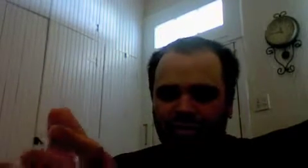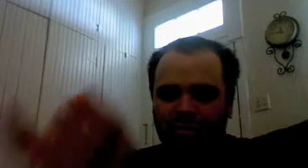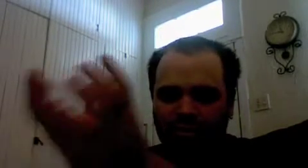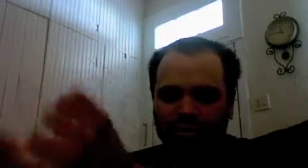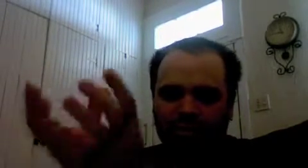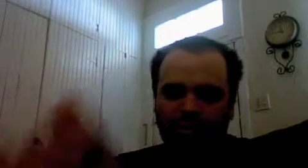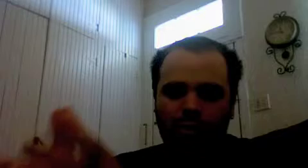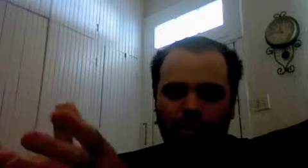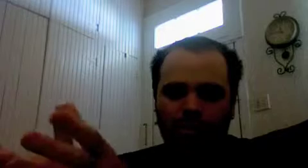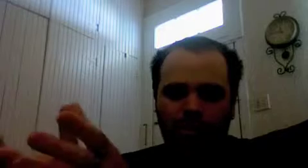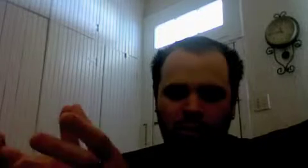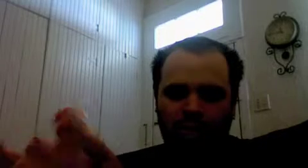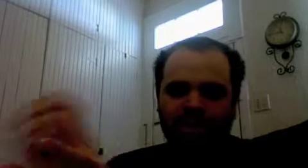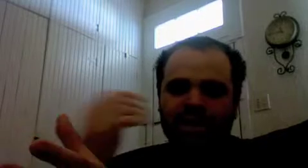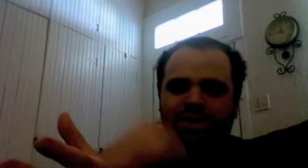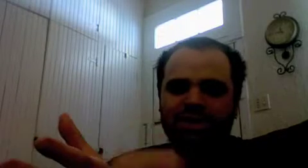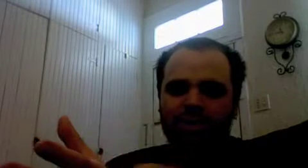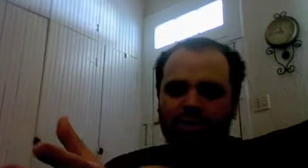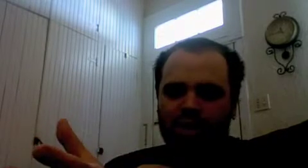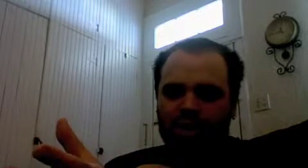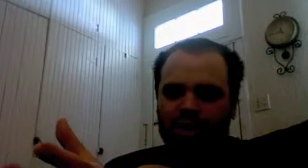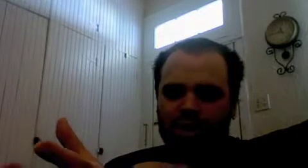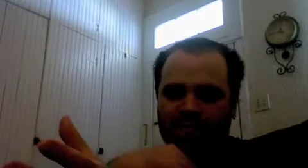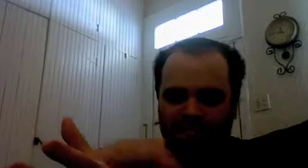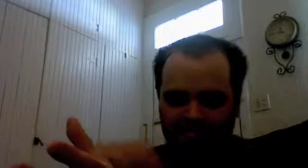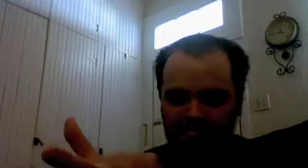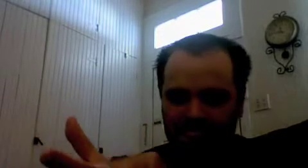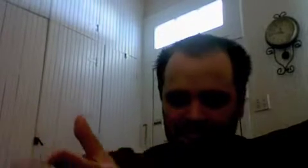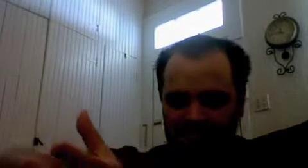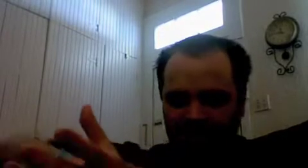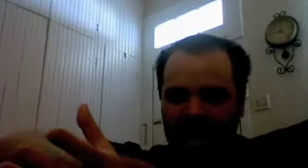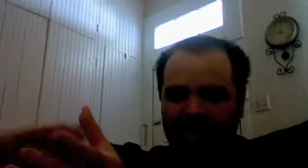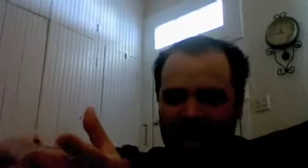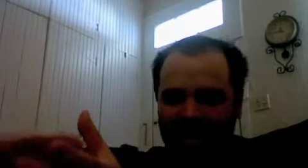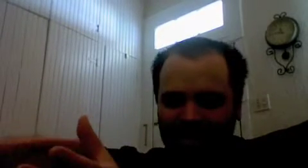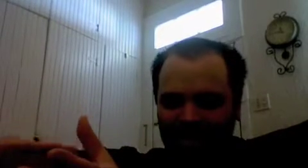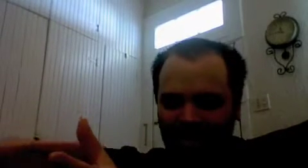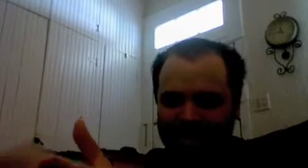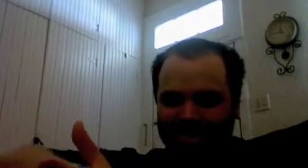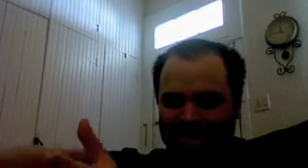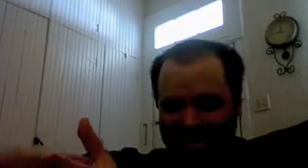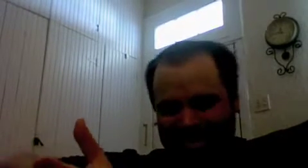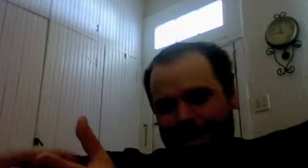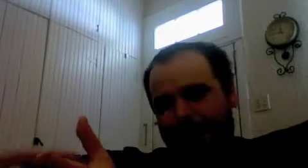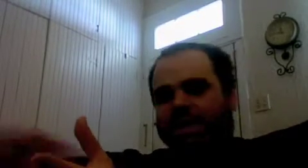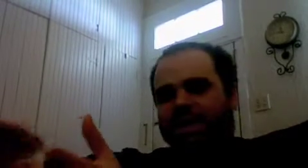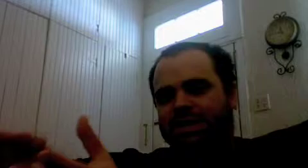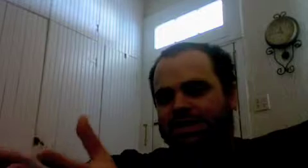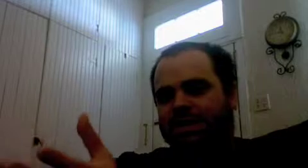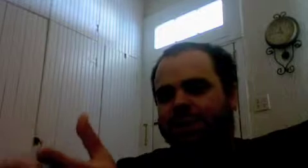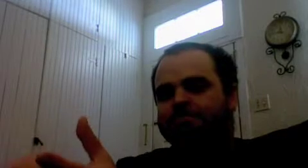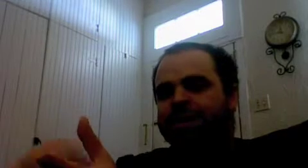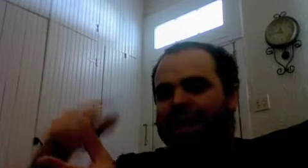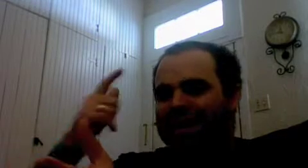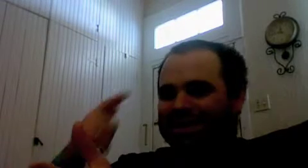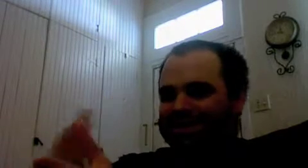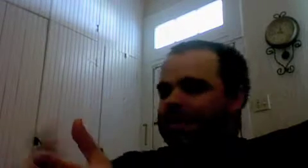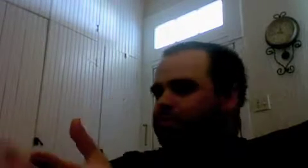this form right so it's at that level that it's sameness now it's self